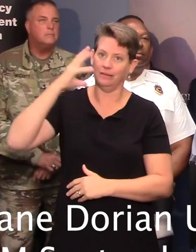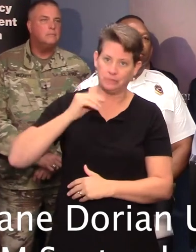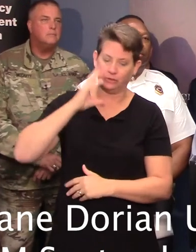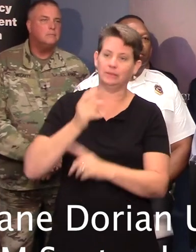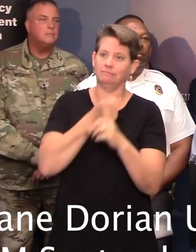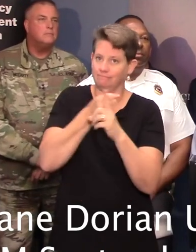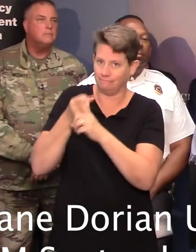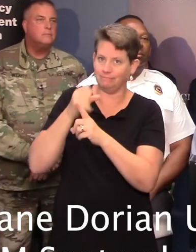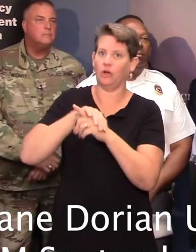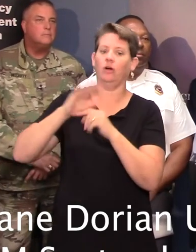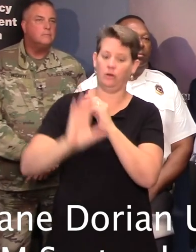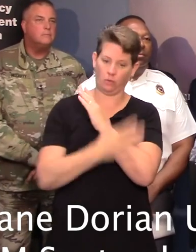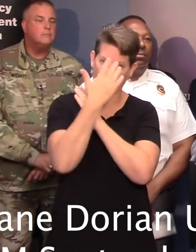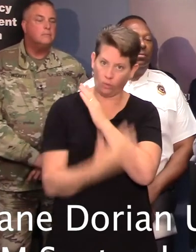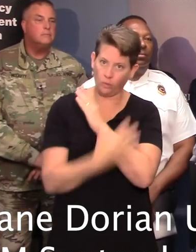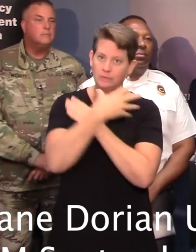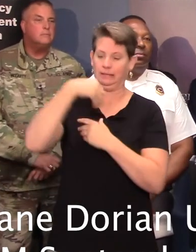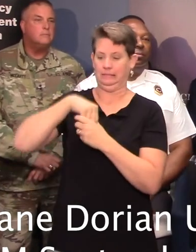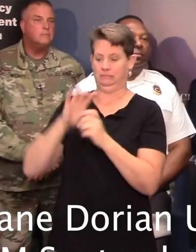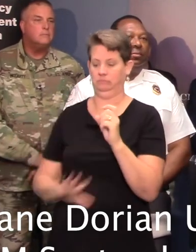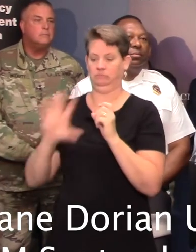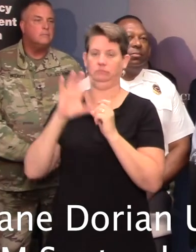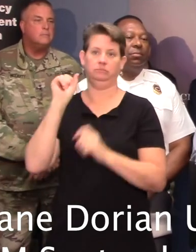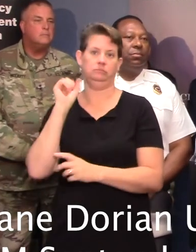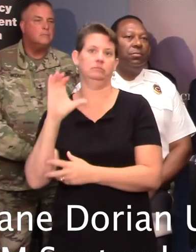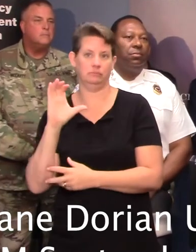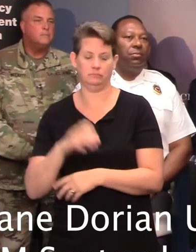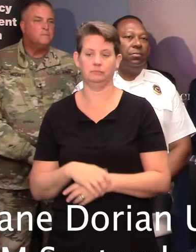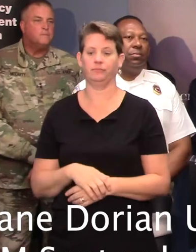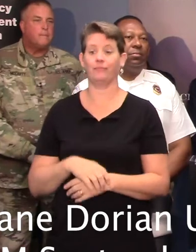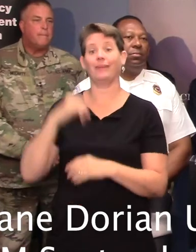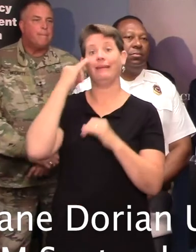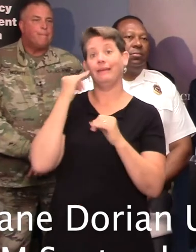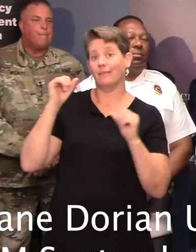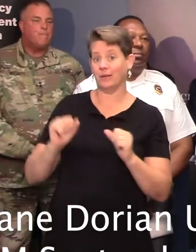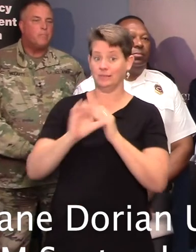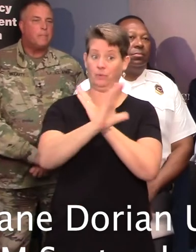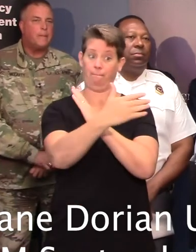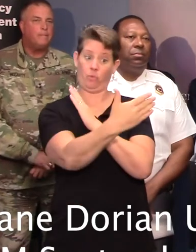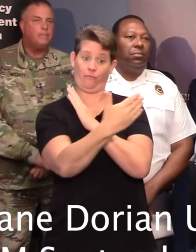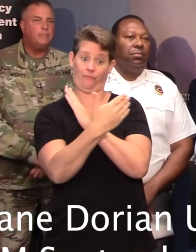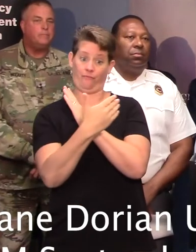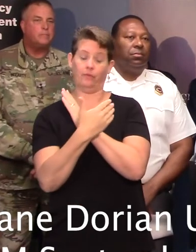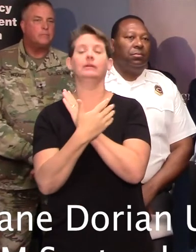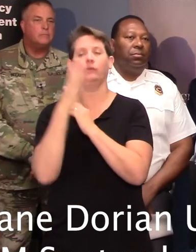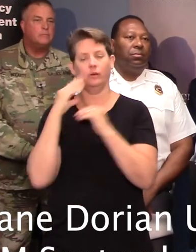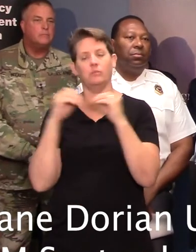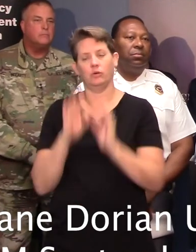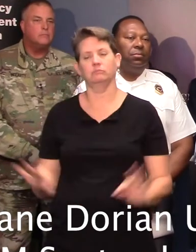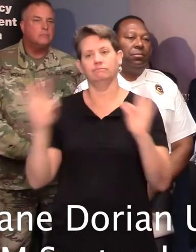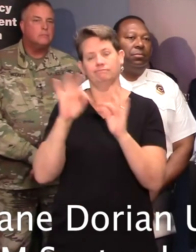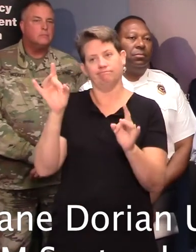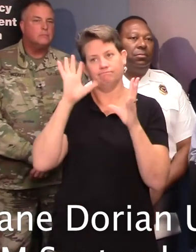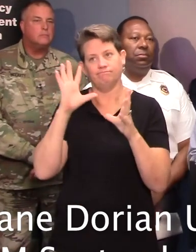inland as well. Any shift in the track closer to the coast, which does remain possible, would result in more significant impacts, as the